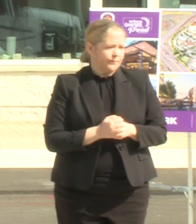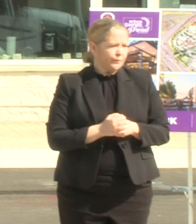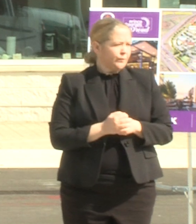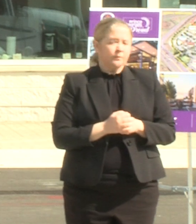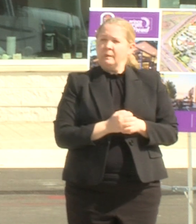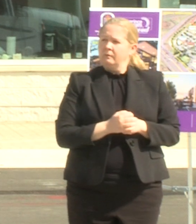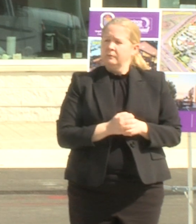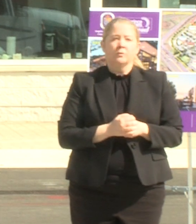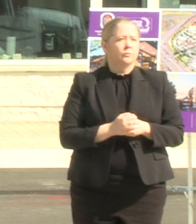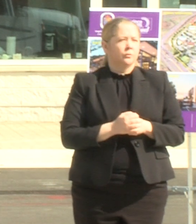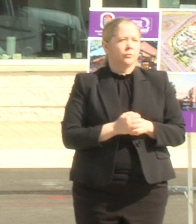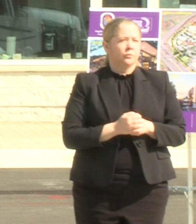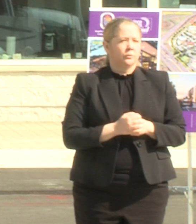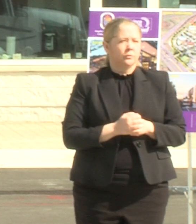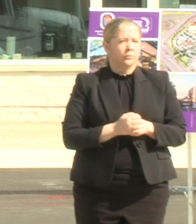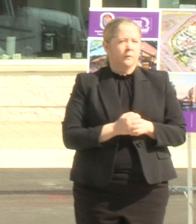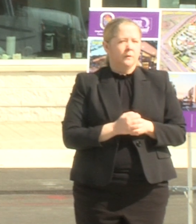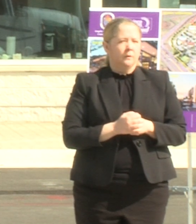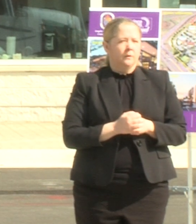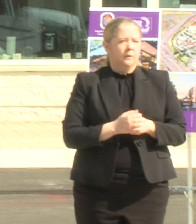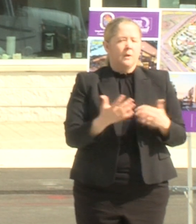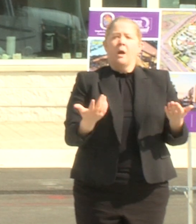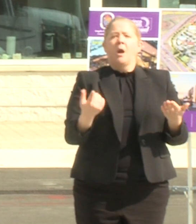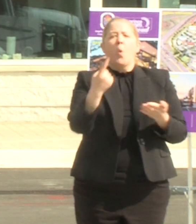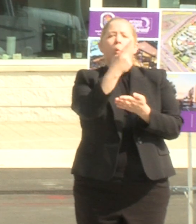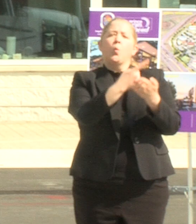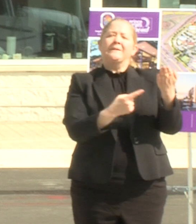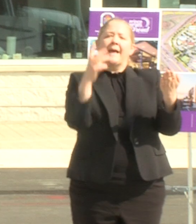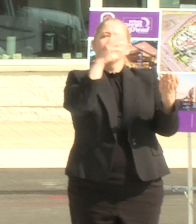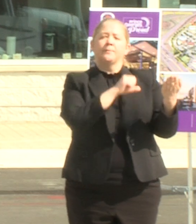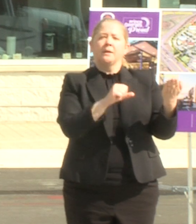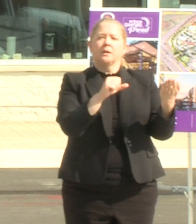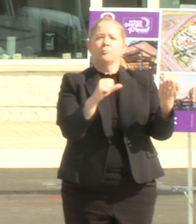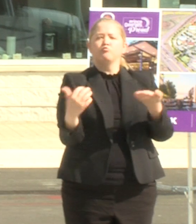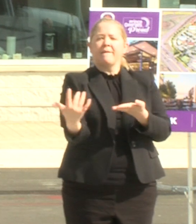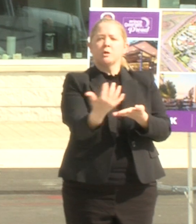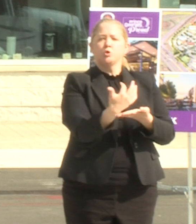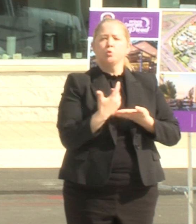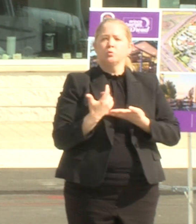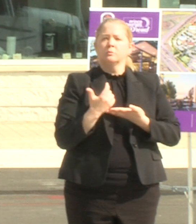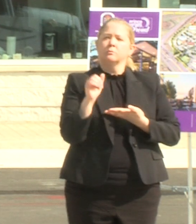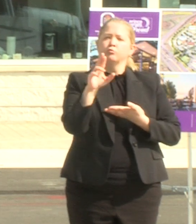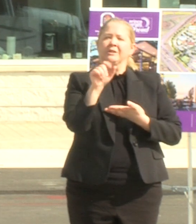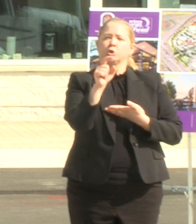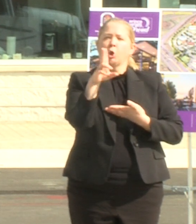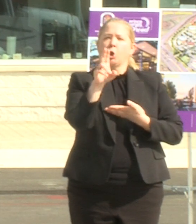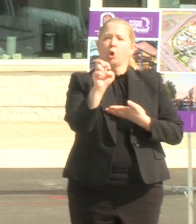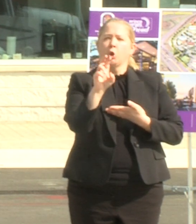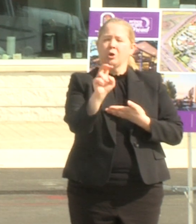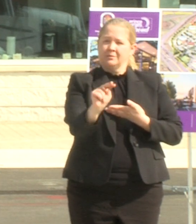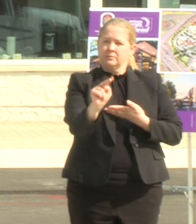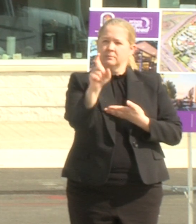the revenue so um for the